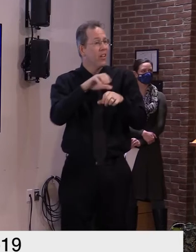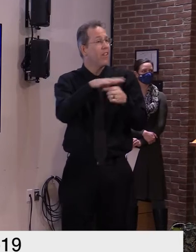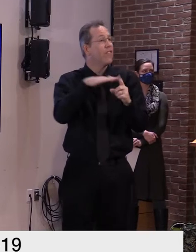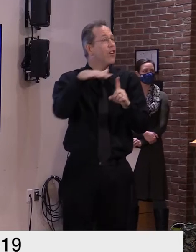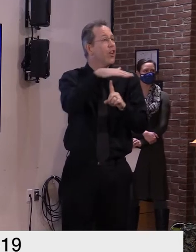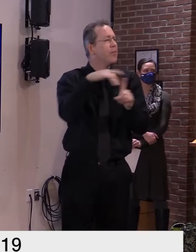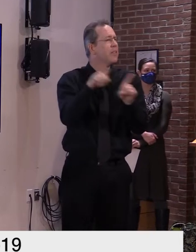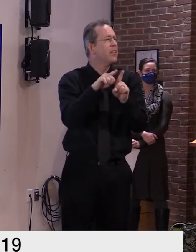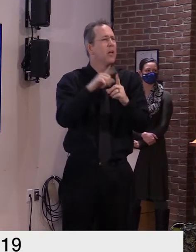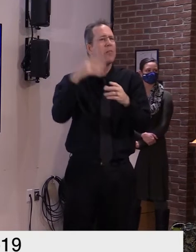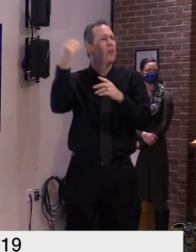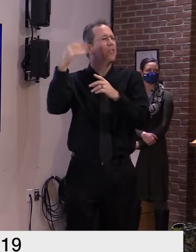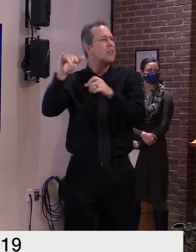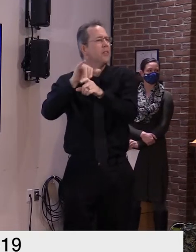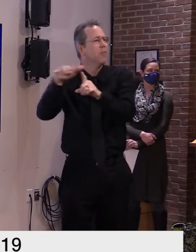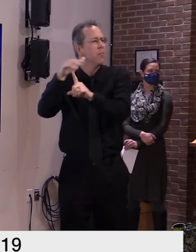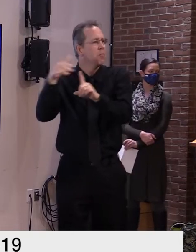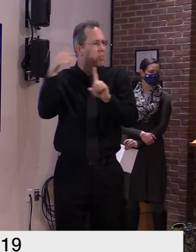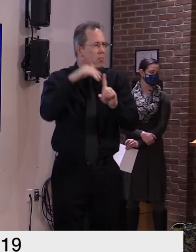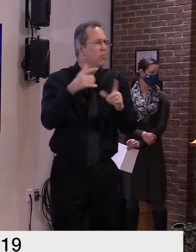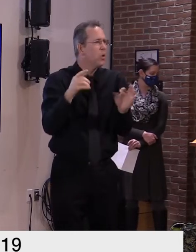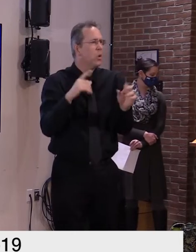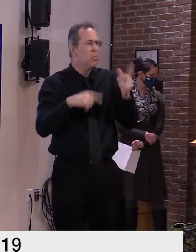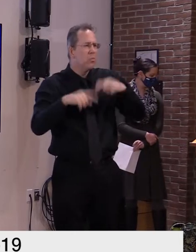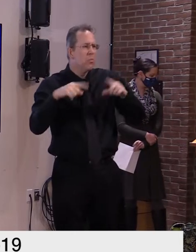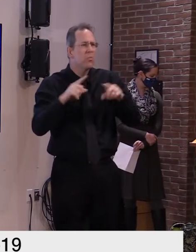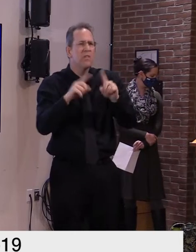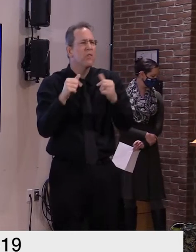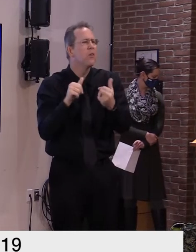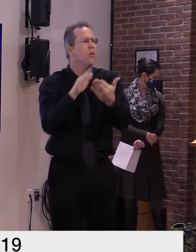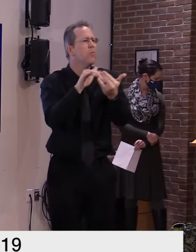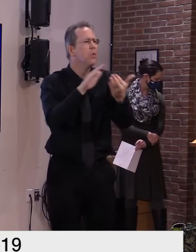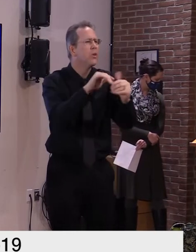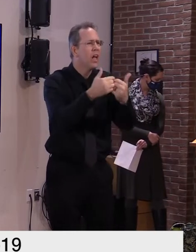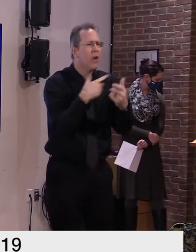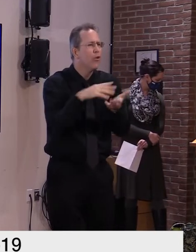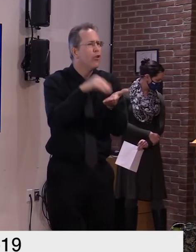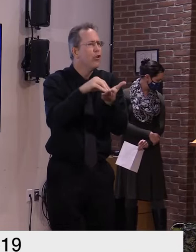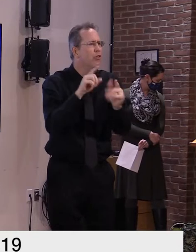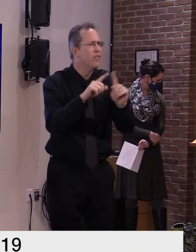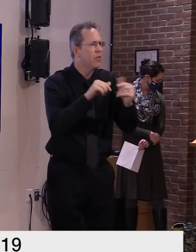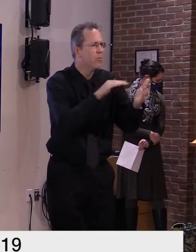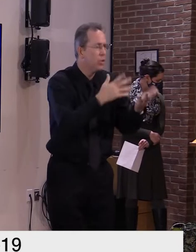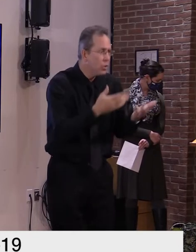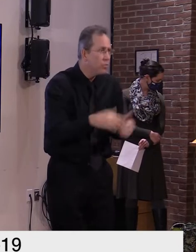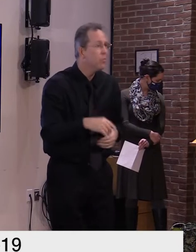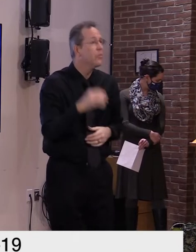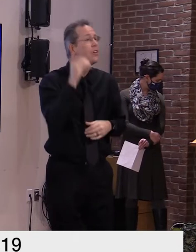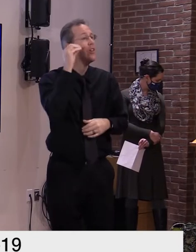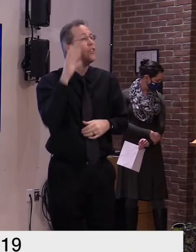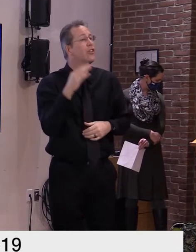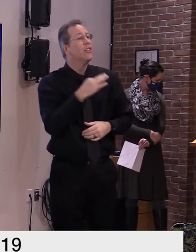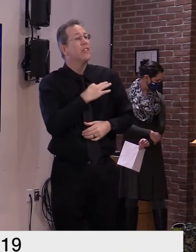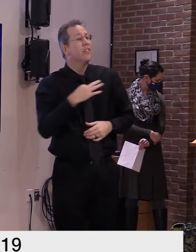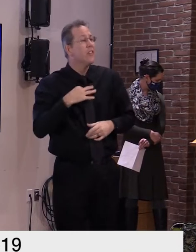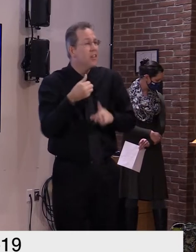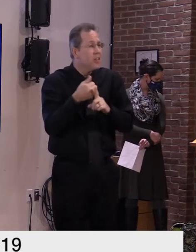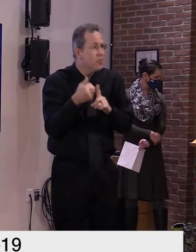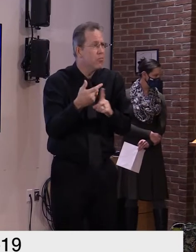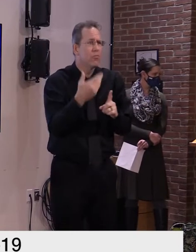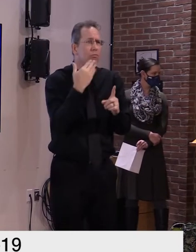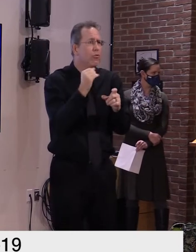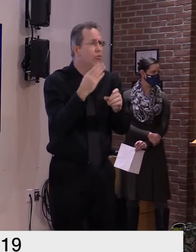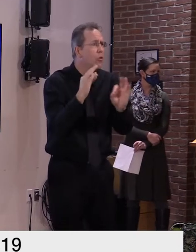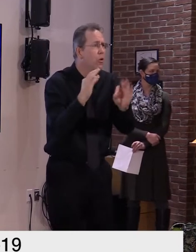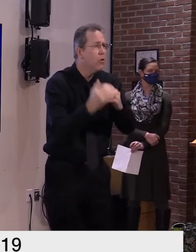blend of both in-person and remote learning teachers and staff are doing outstanding work instructors have worked diligently to learn